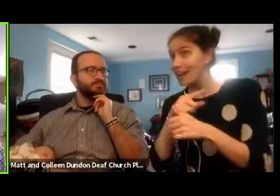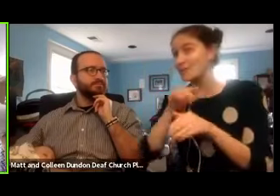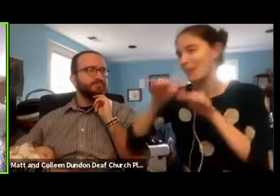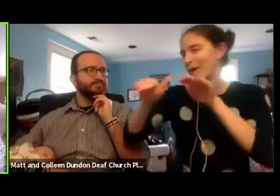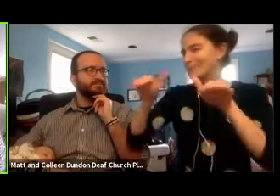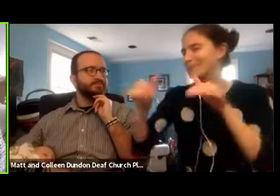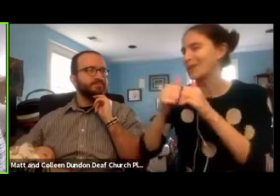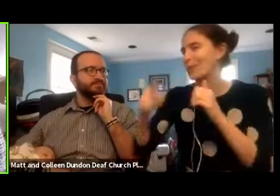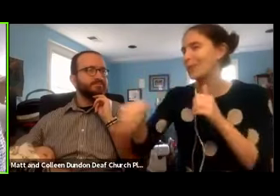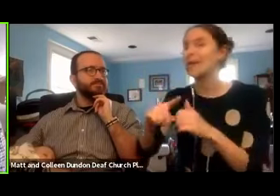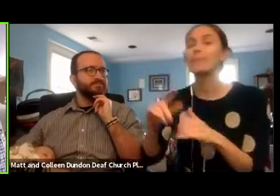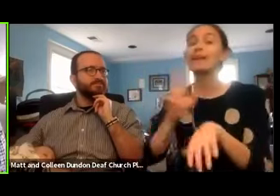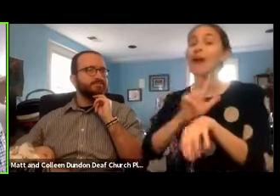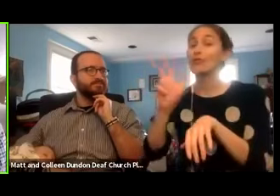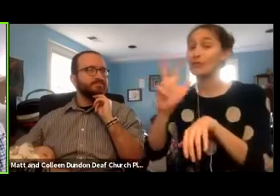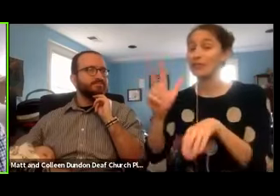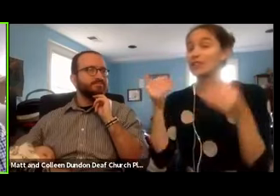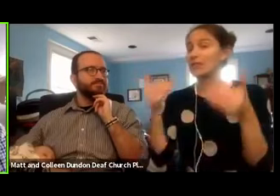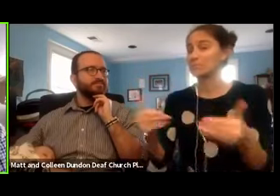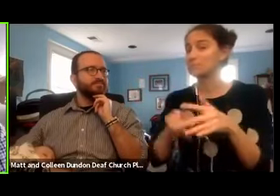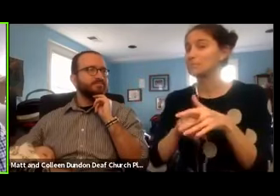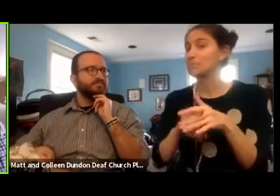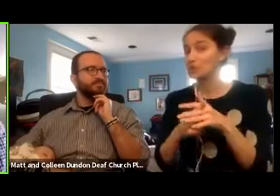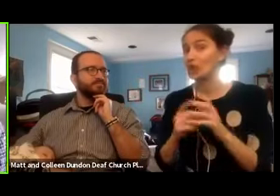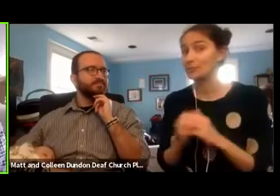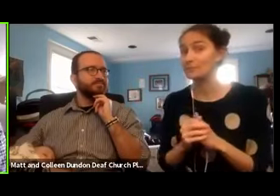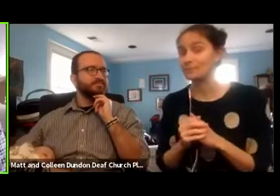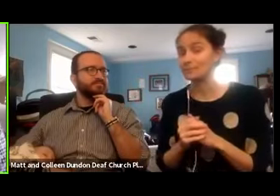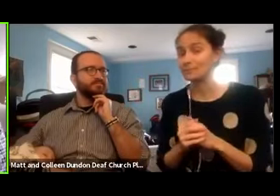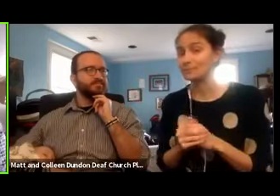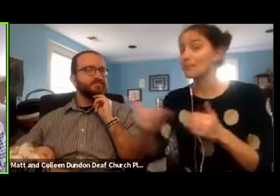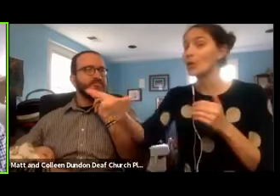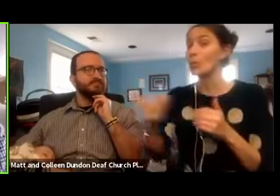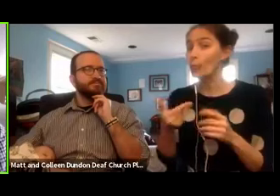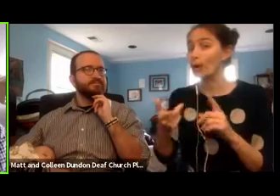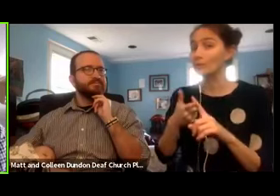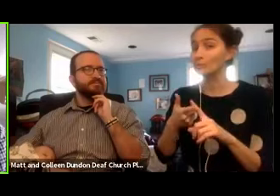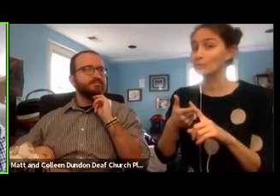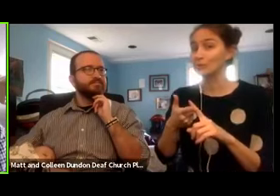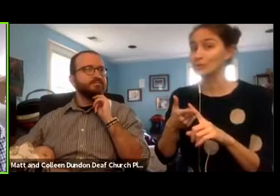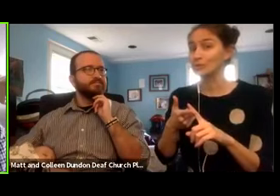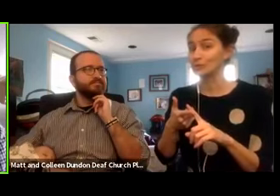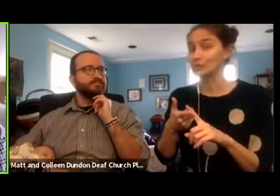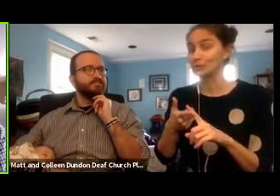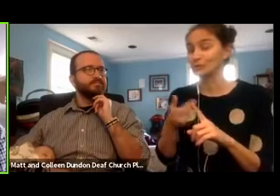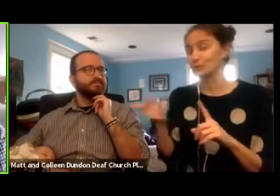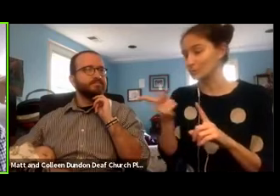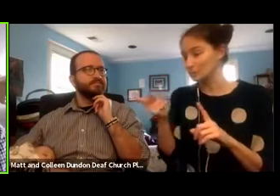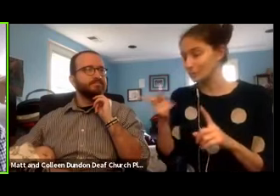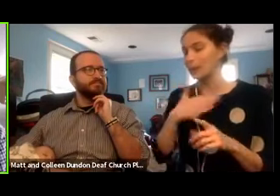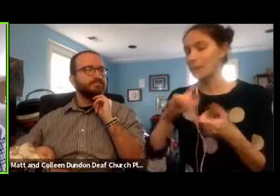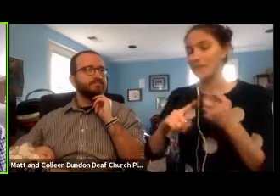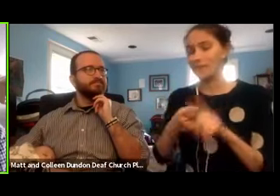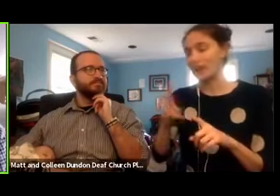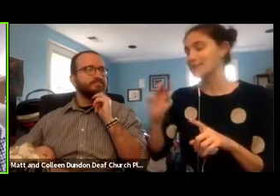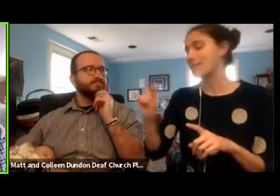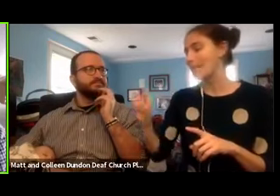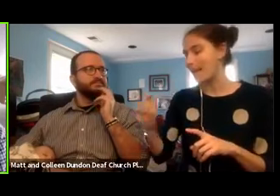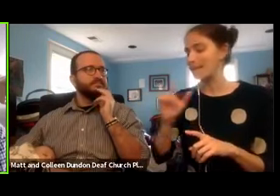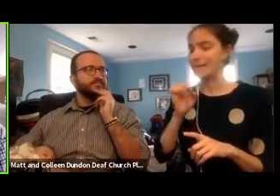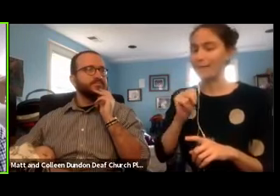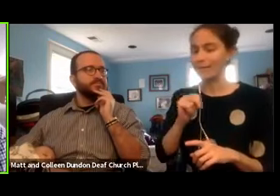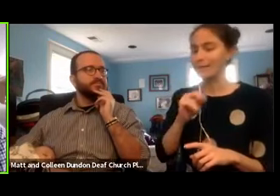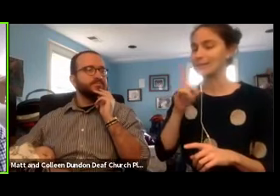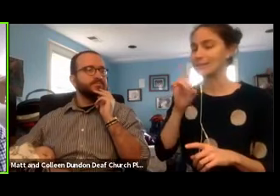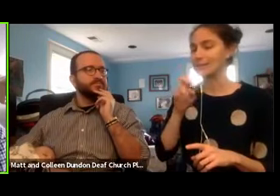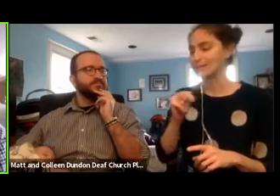It's three o'clock, so let's go ahead and we'll get started. Welcome to my friends, Matt and Colleen Dundon, who are Deaf Church Planters